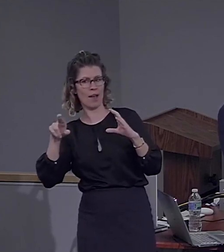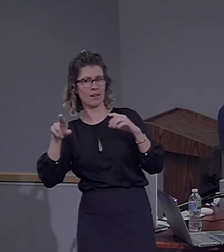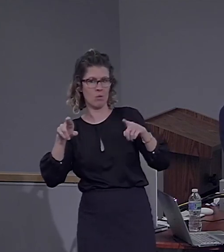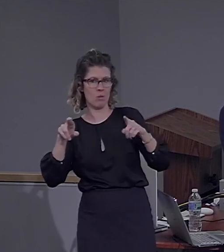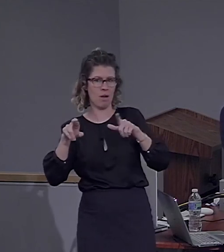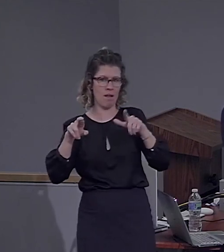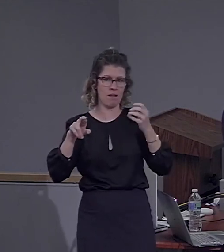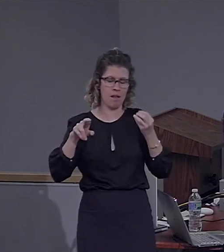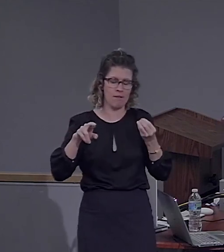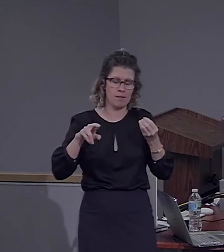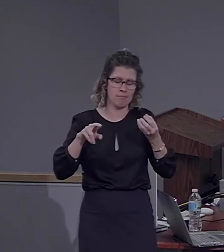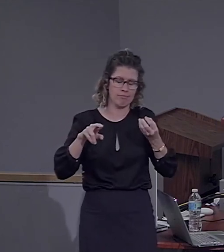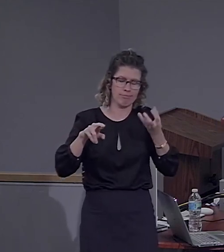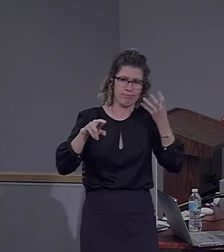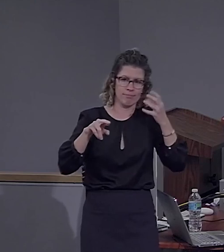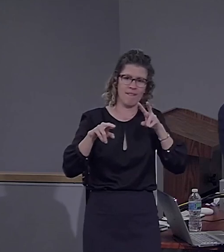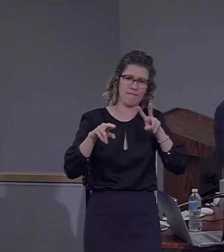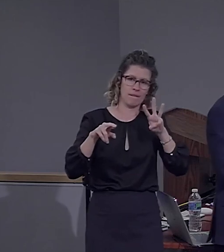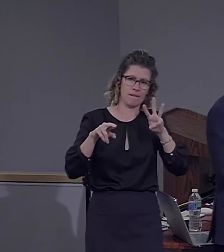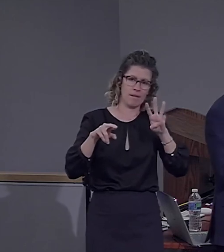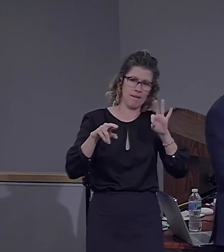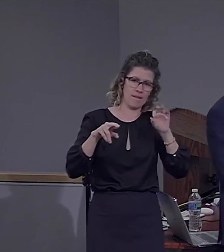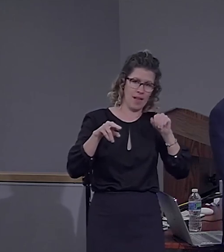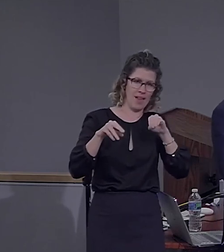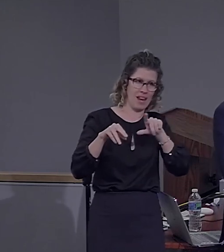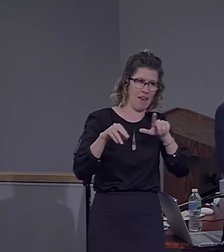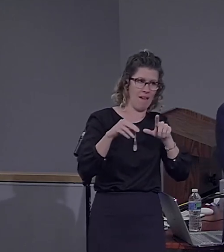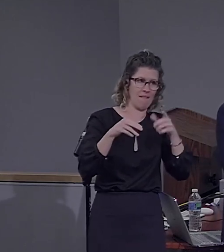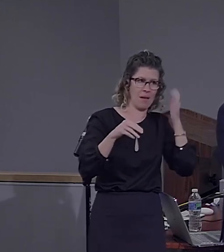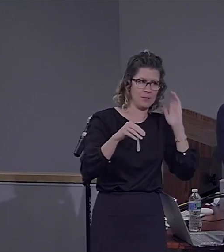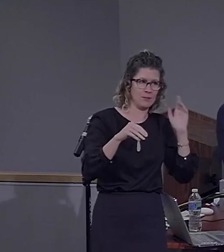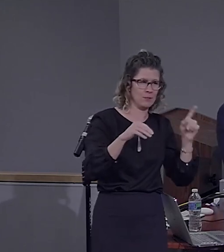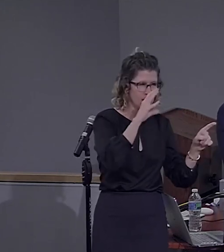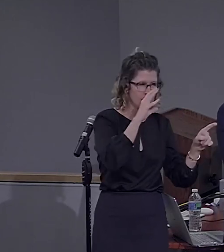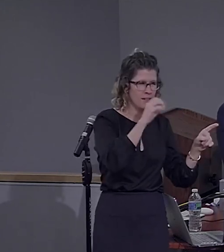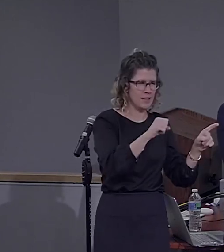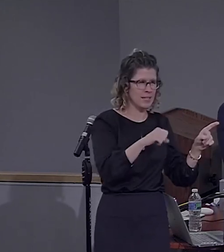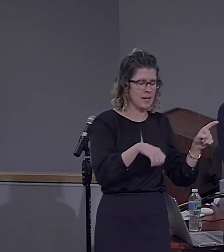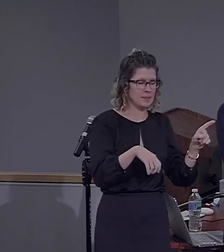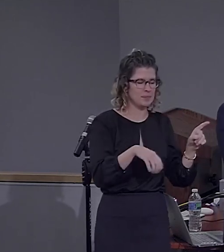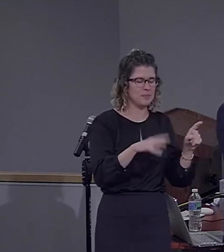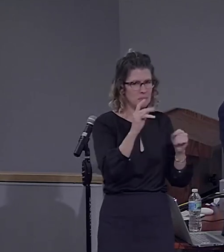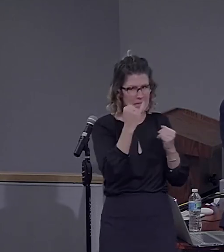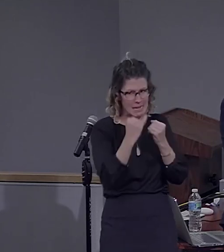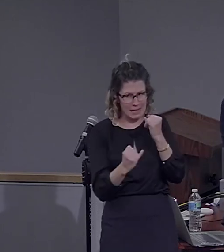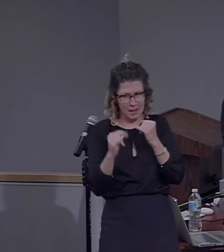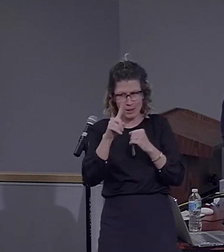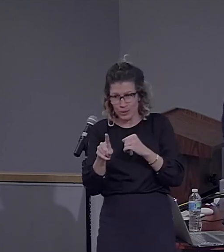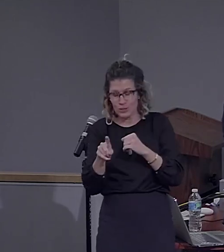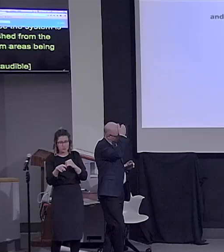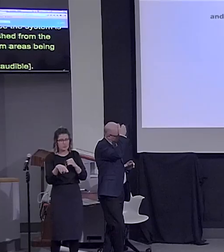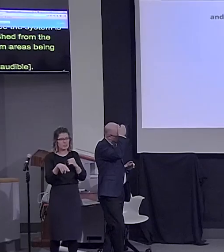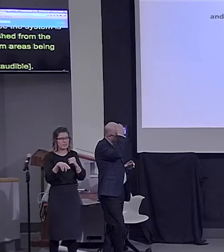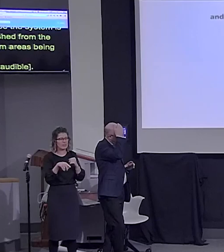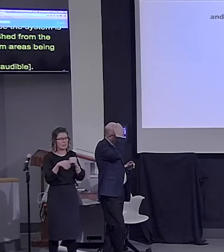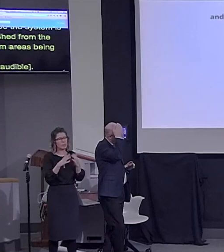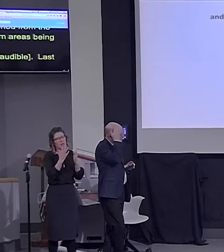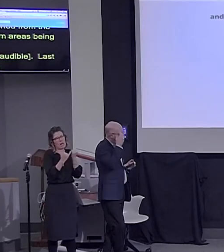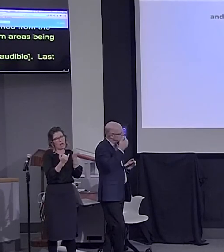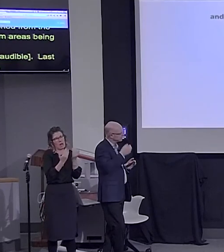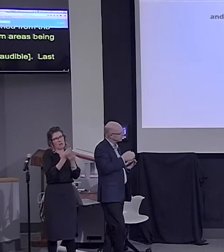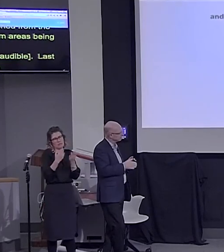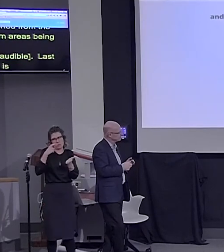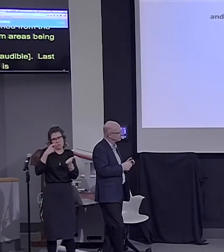That's actually amazingly fascinating. I know that worked well and I really admire it. Last question. Last observation.